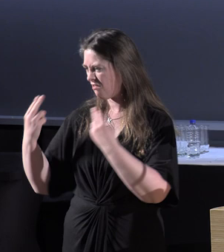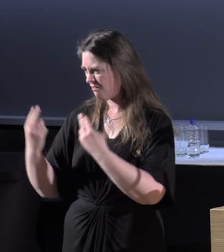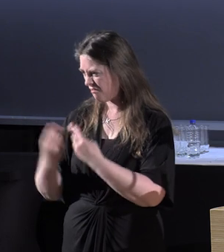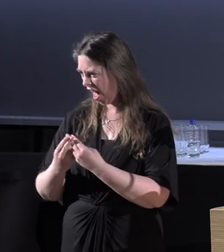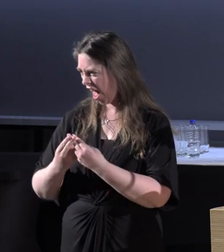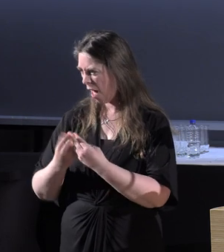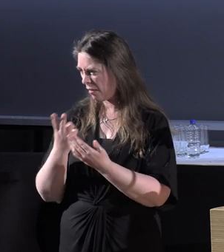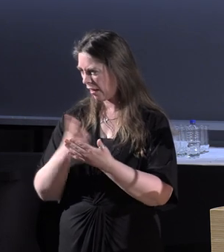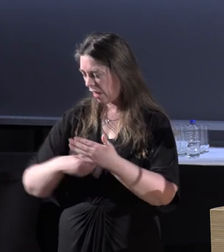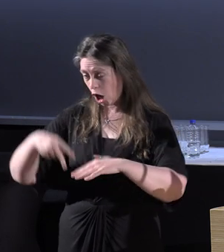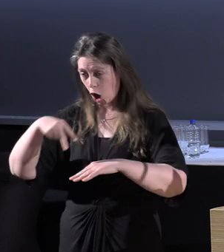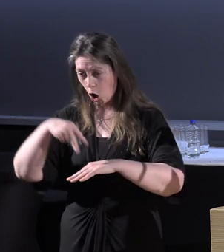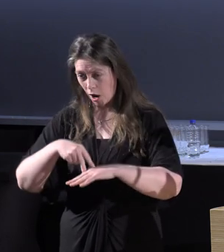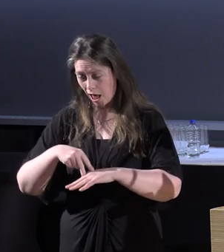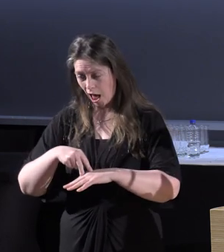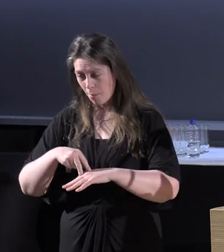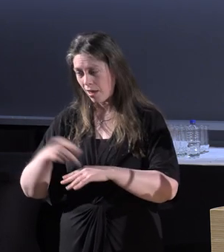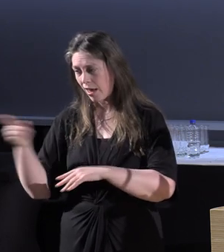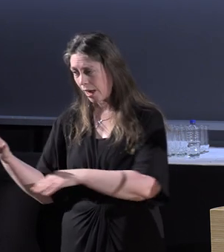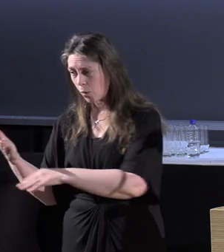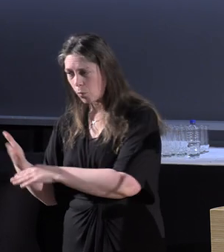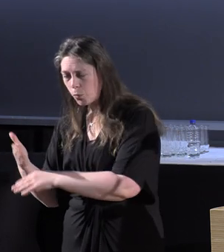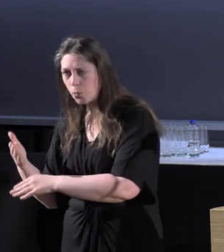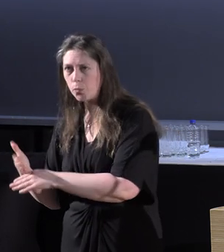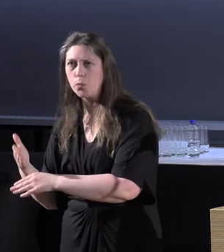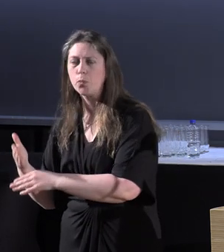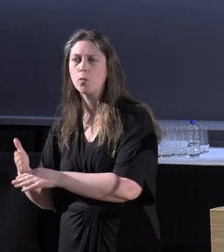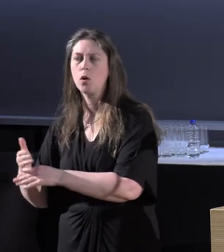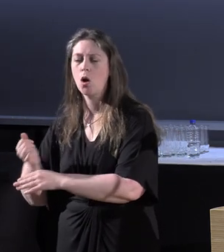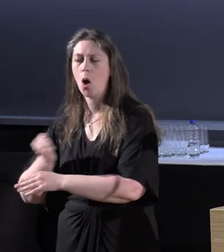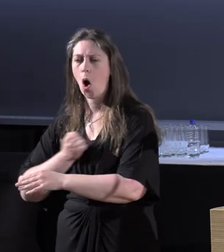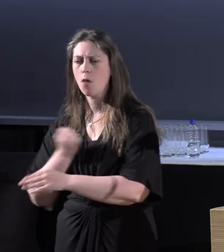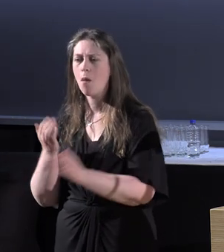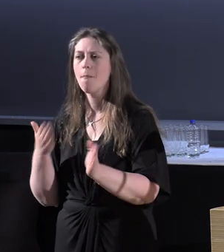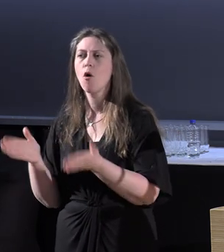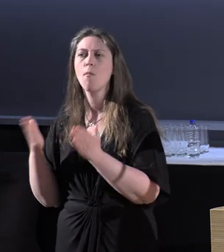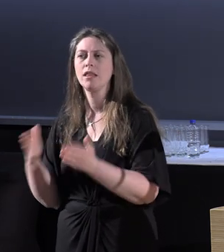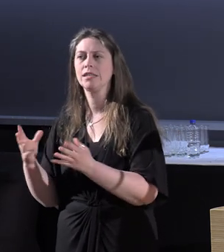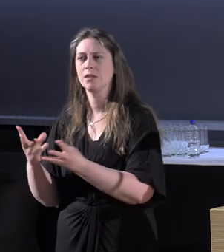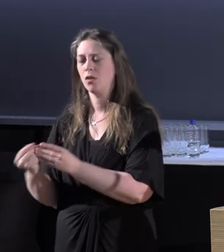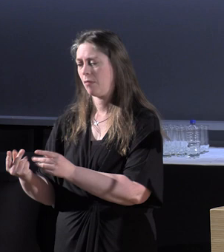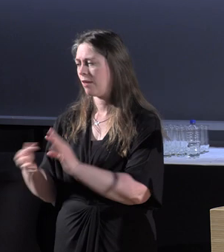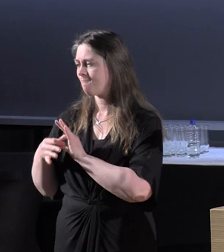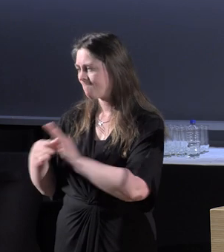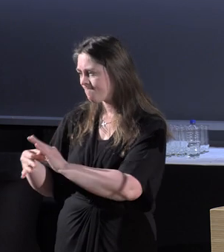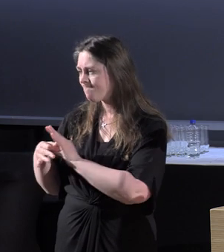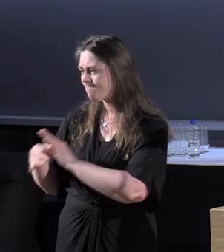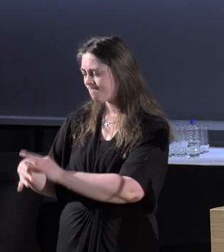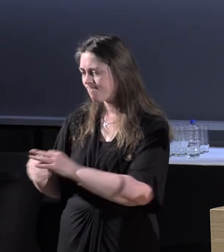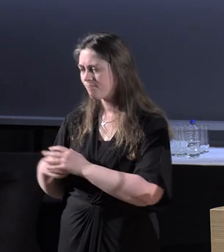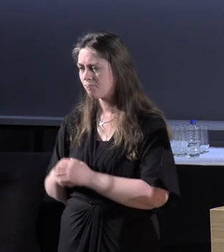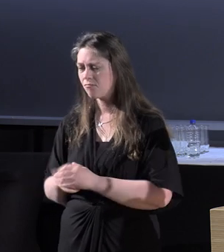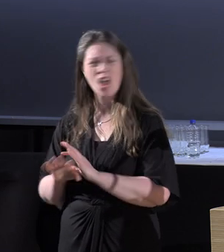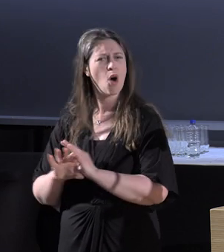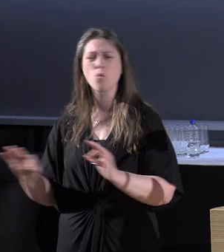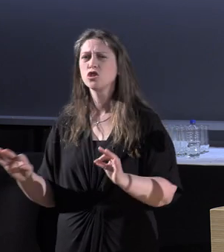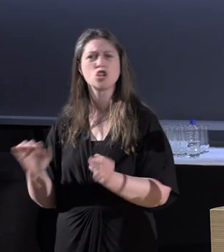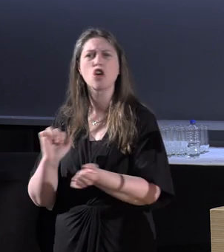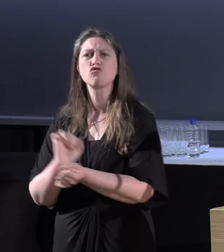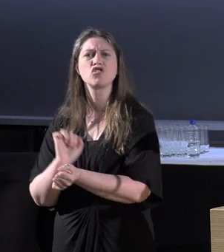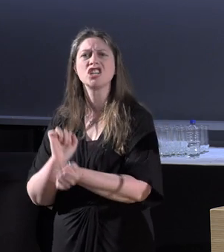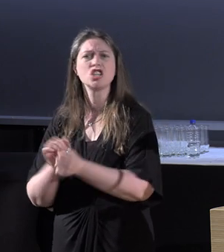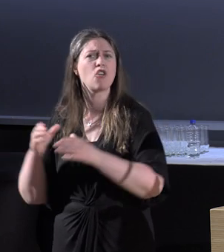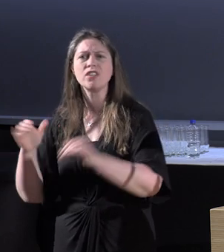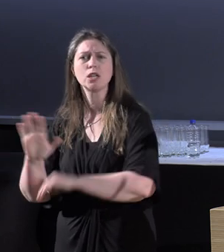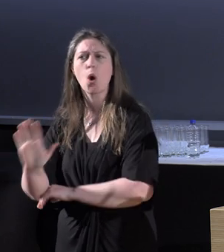where he would work on my mobility. And it wasn't traditional physiotherapy.